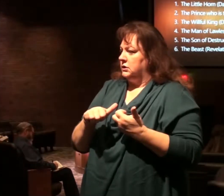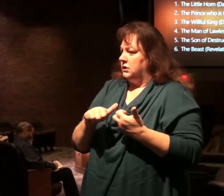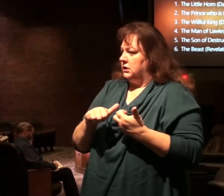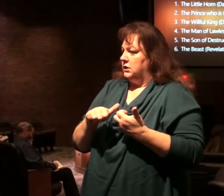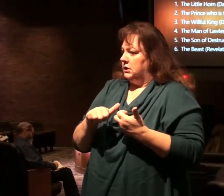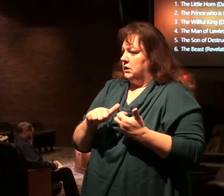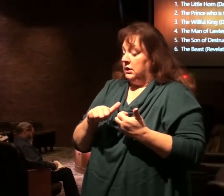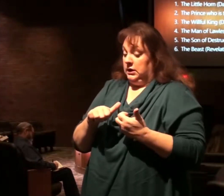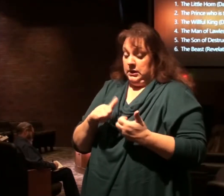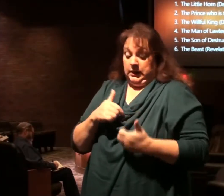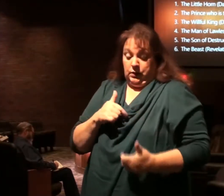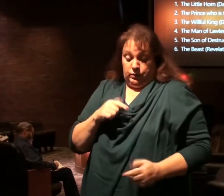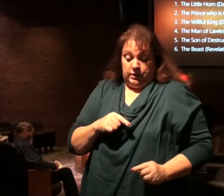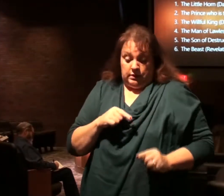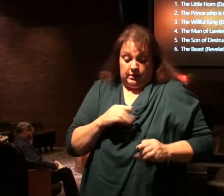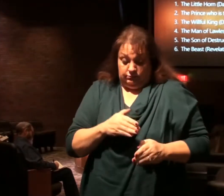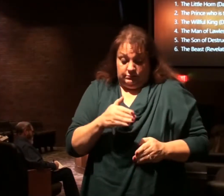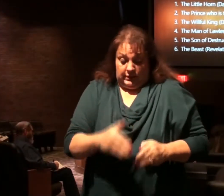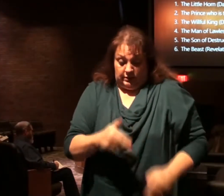going to destruction.